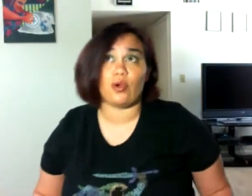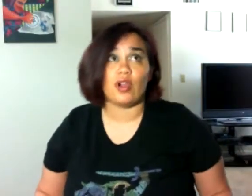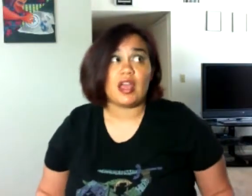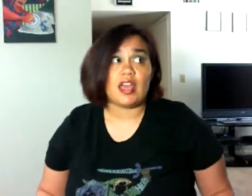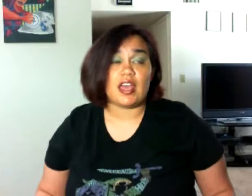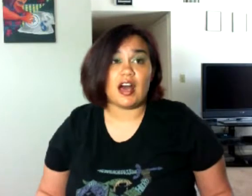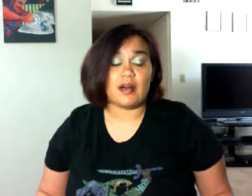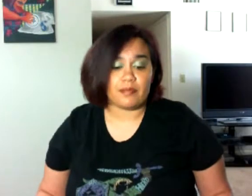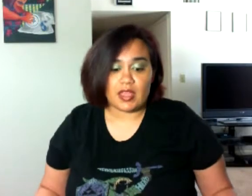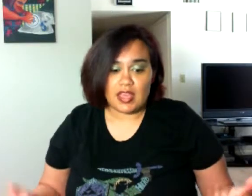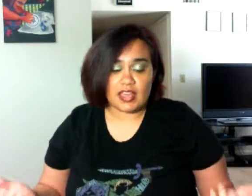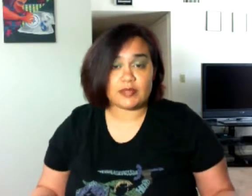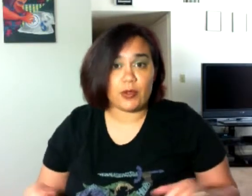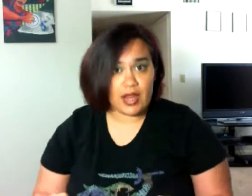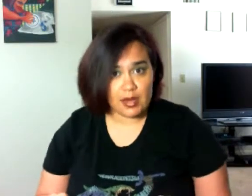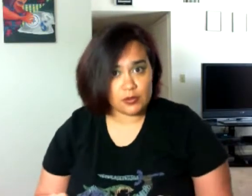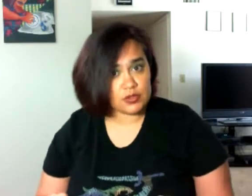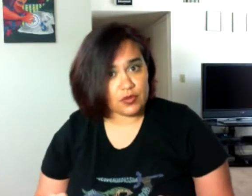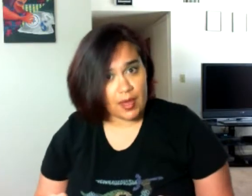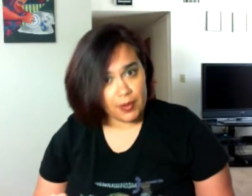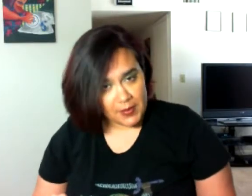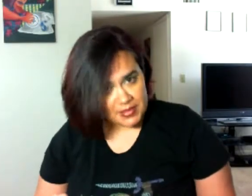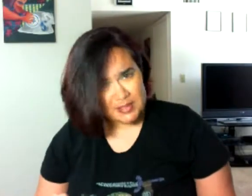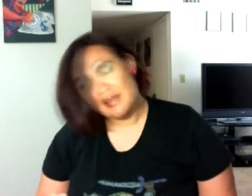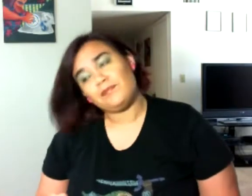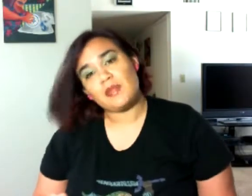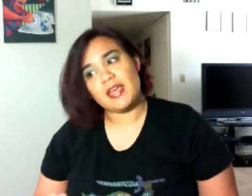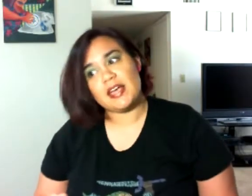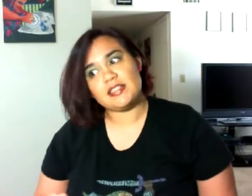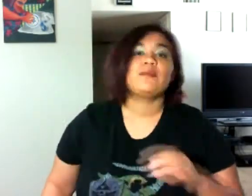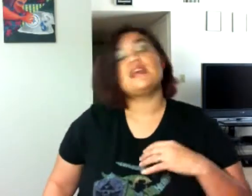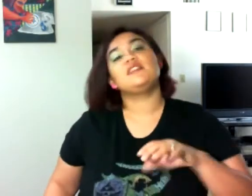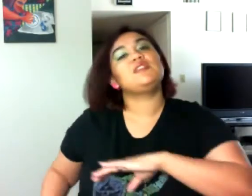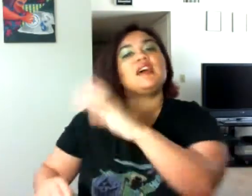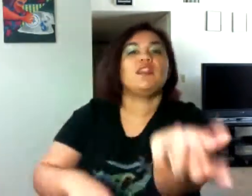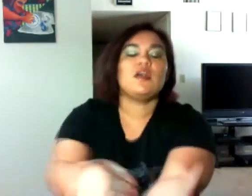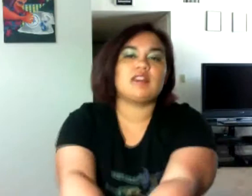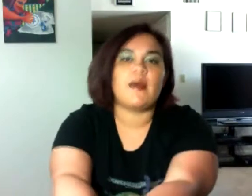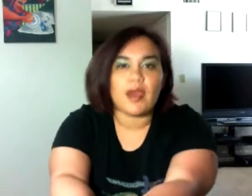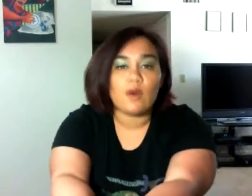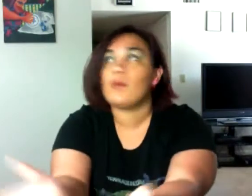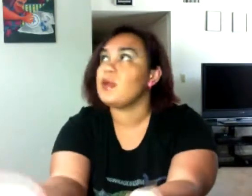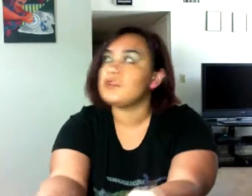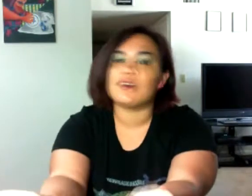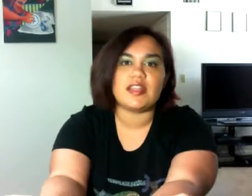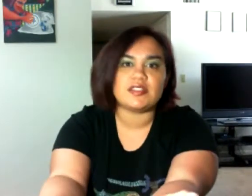exploit animals for that purpose. Because you see a long time ago when we were still hunters and